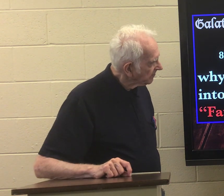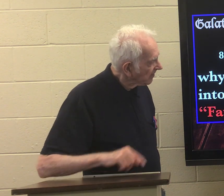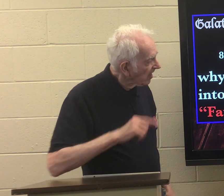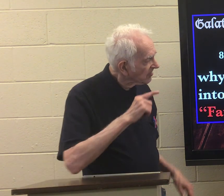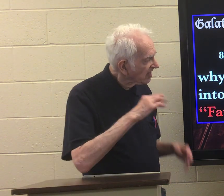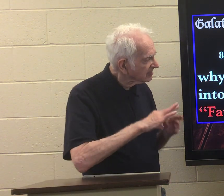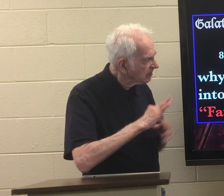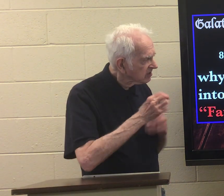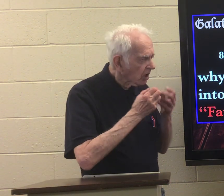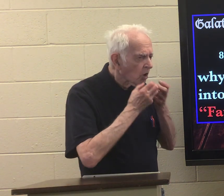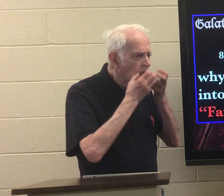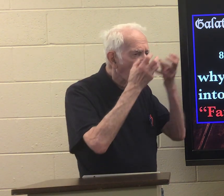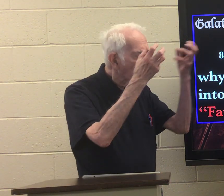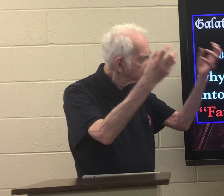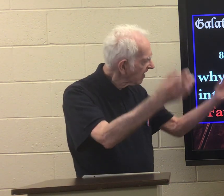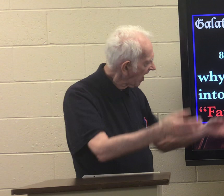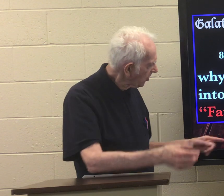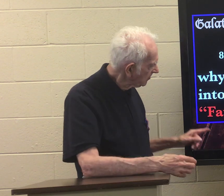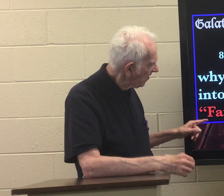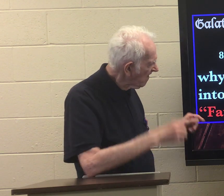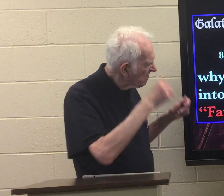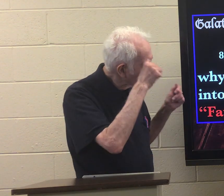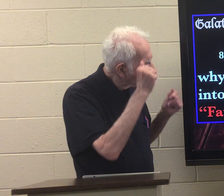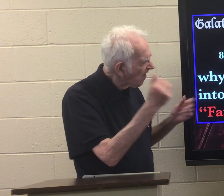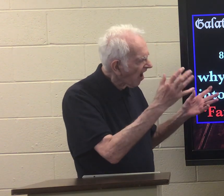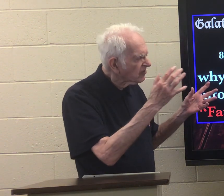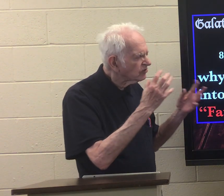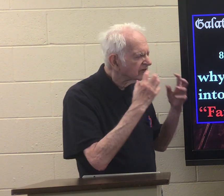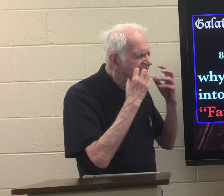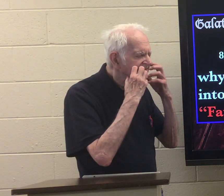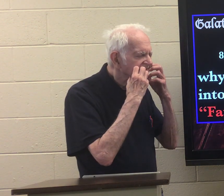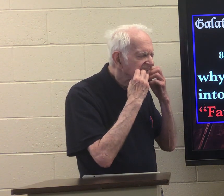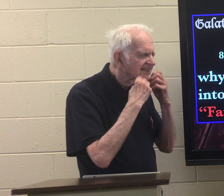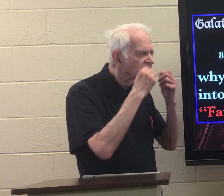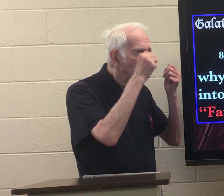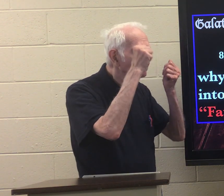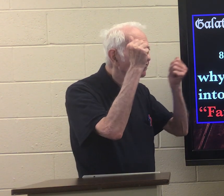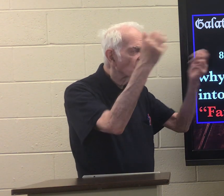the spirit cries out father dear father